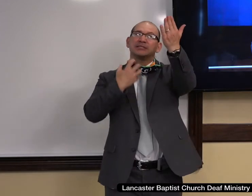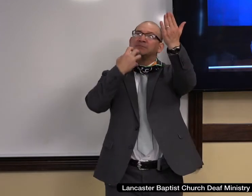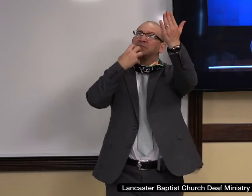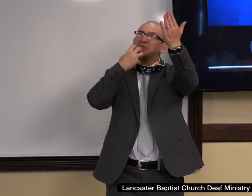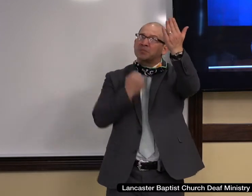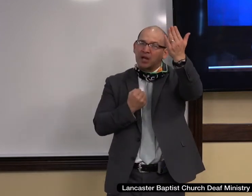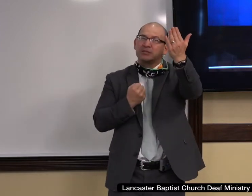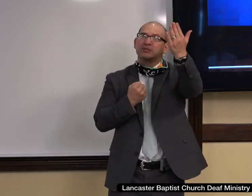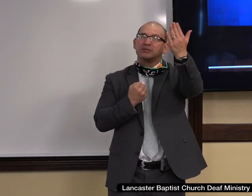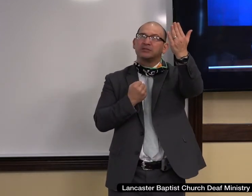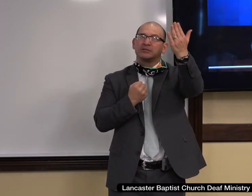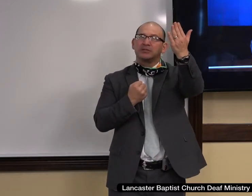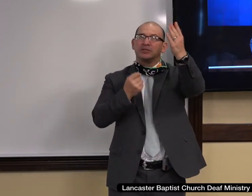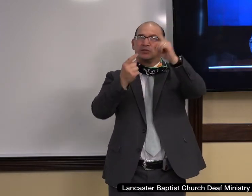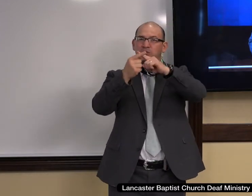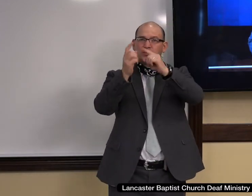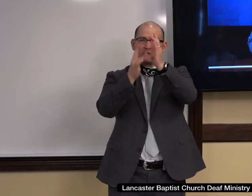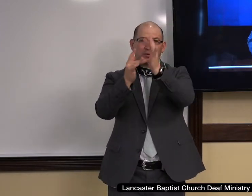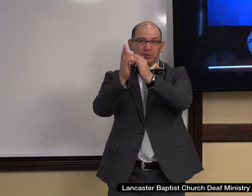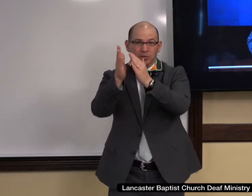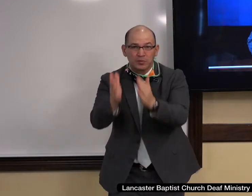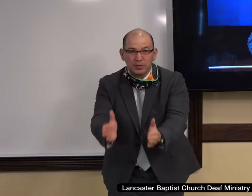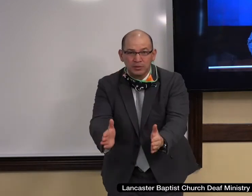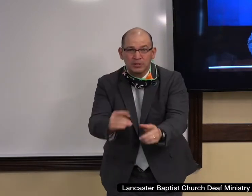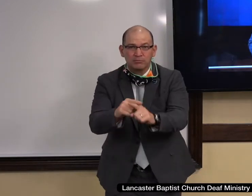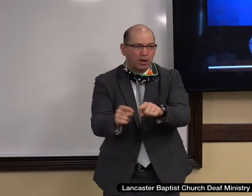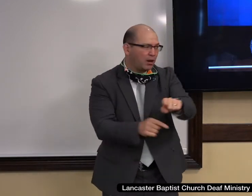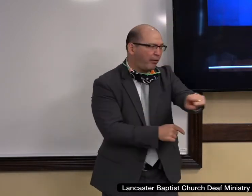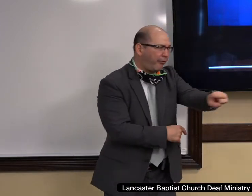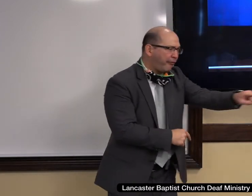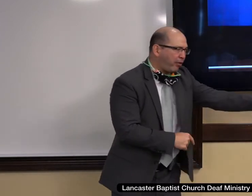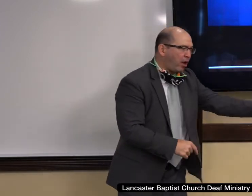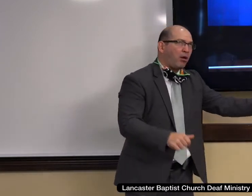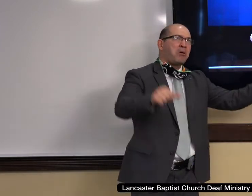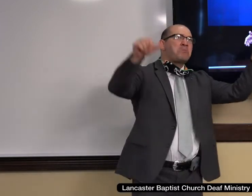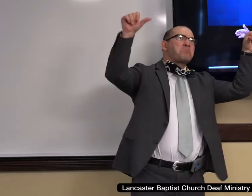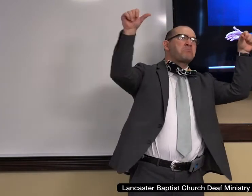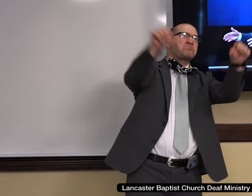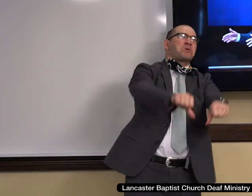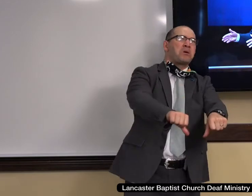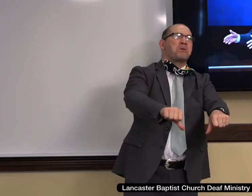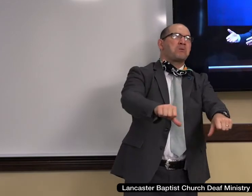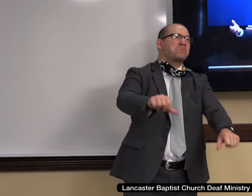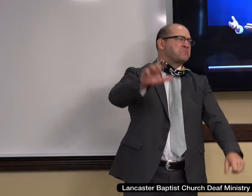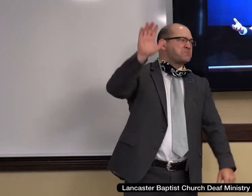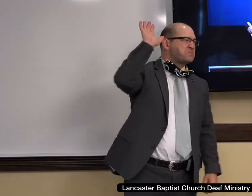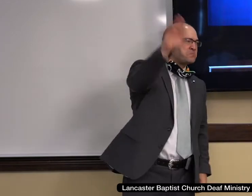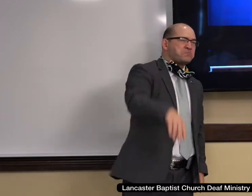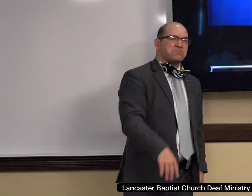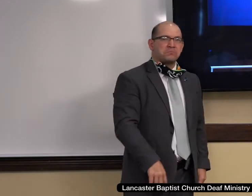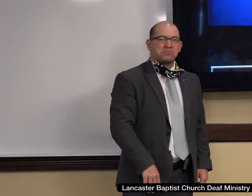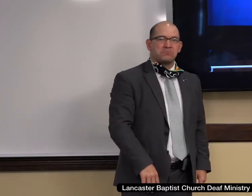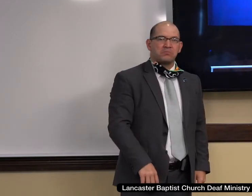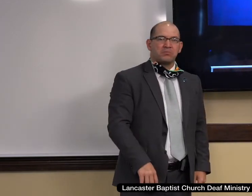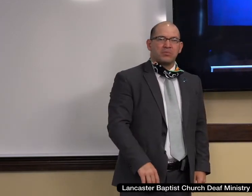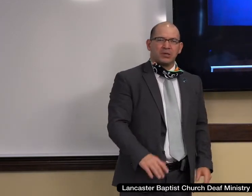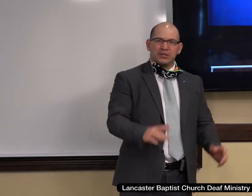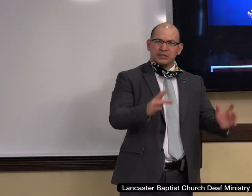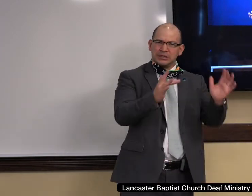them which are disobedient, the stone which the builders disallowed, the same made the head of the corner. In other words, Jesus is precious to us. That's why